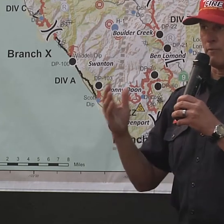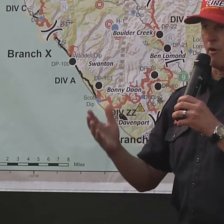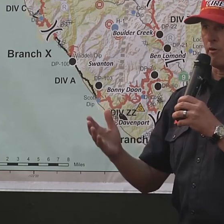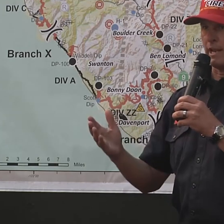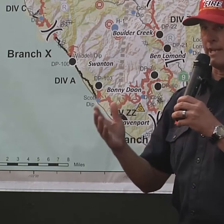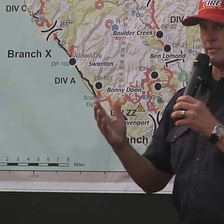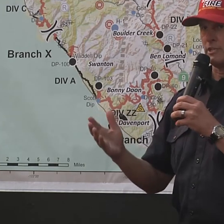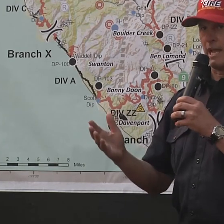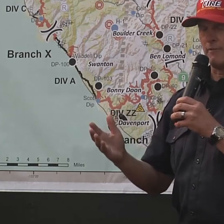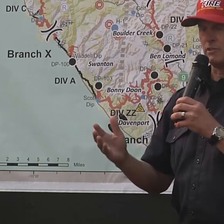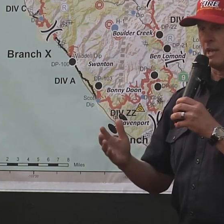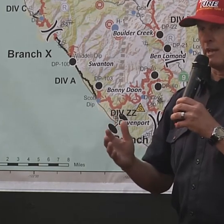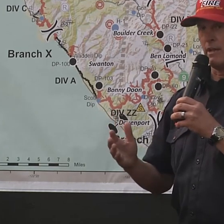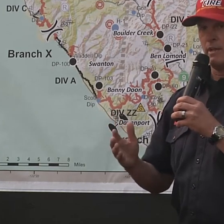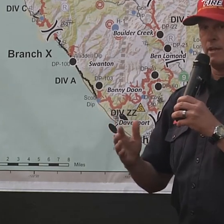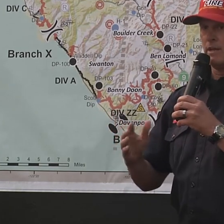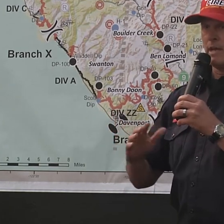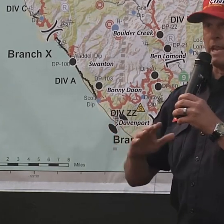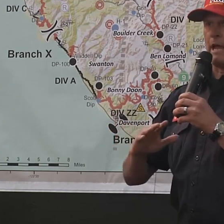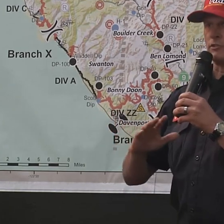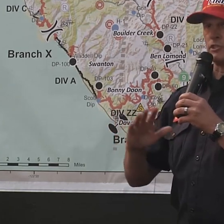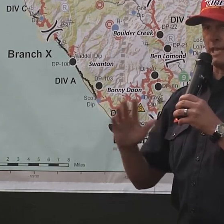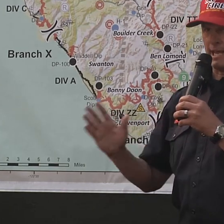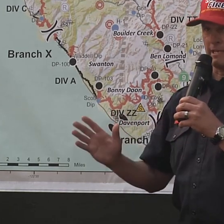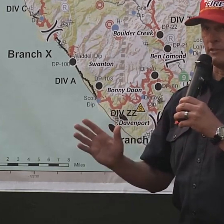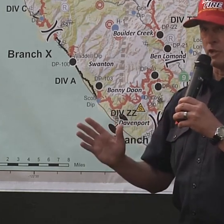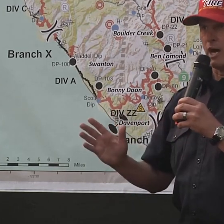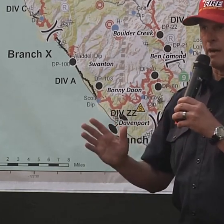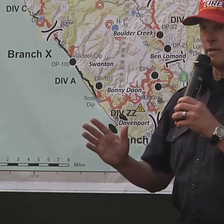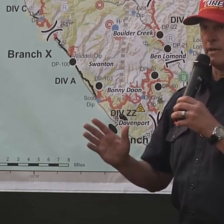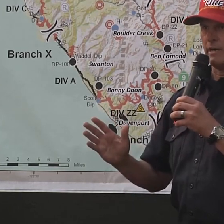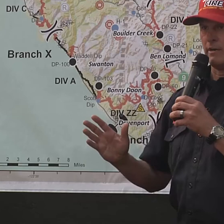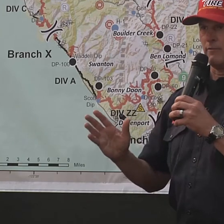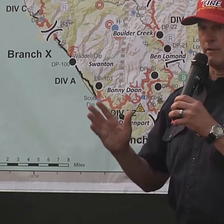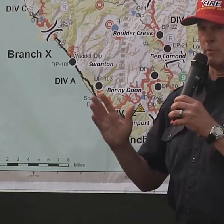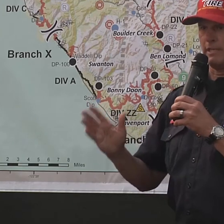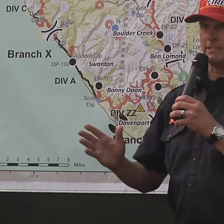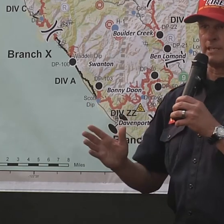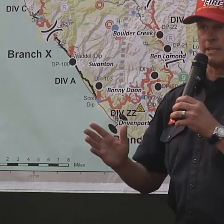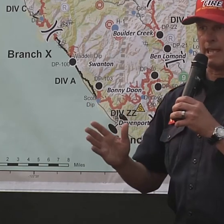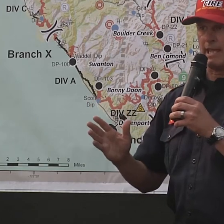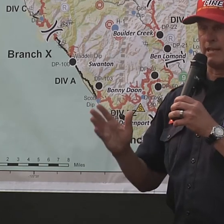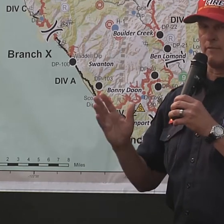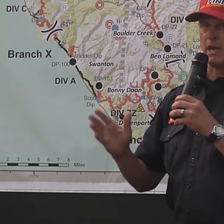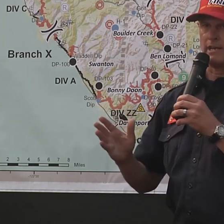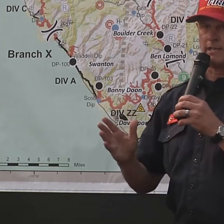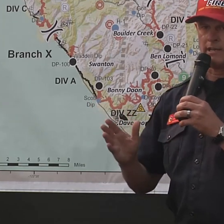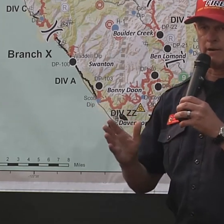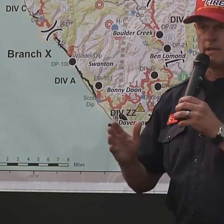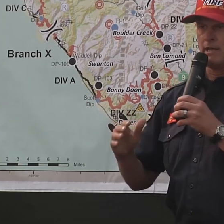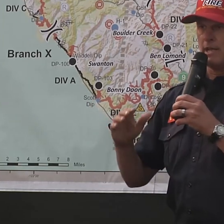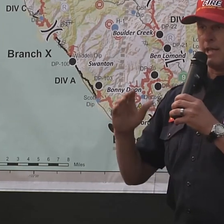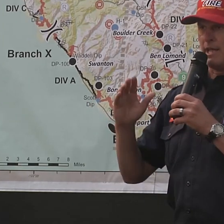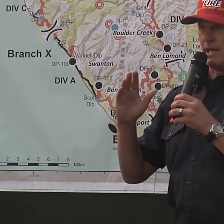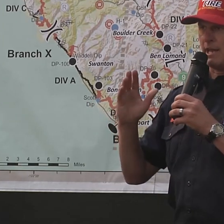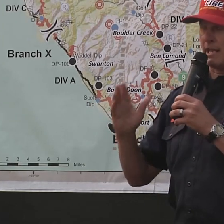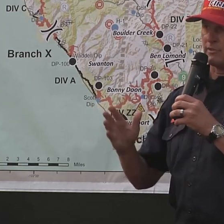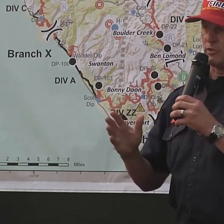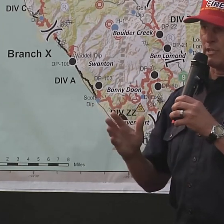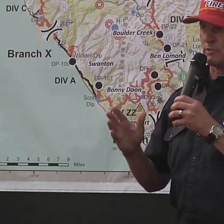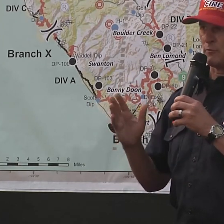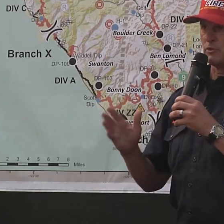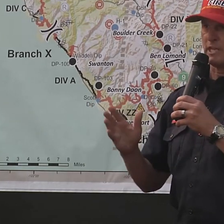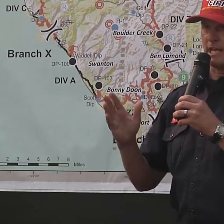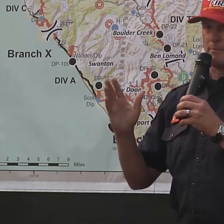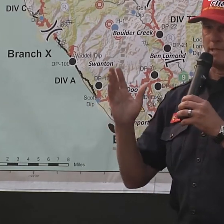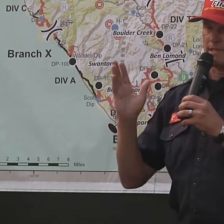Sheriff Hart and his staff has done an outstanding job of policing and they've gotten in there. And I